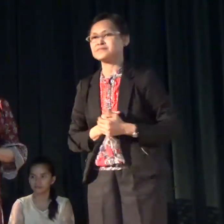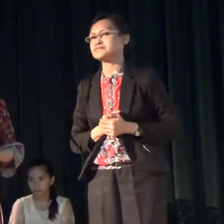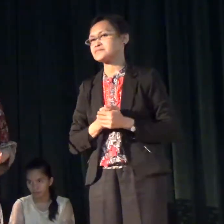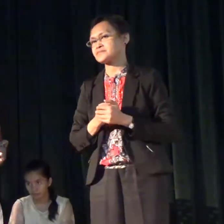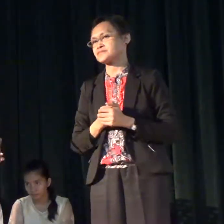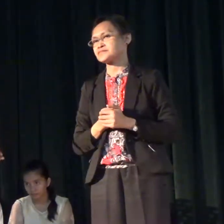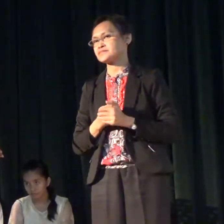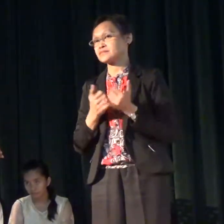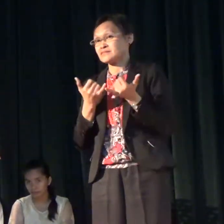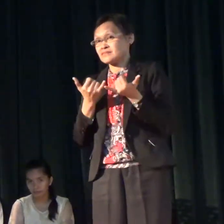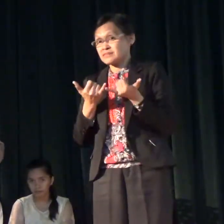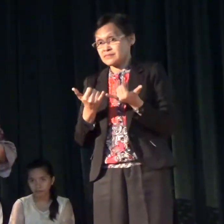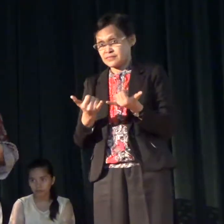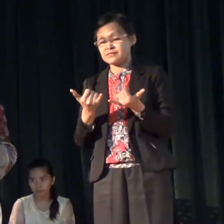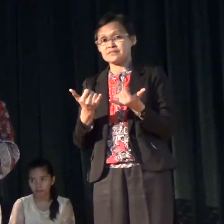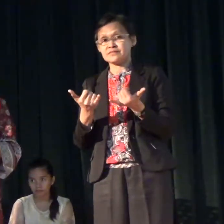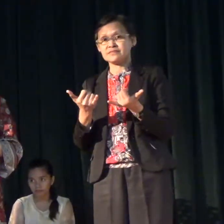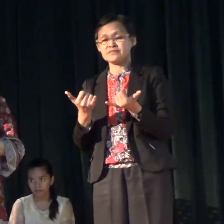Now,